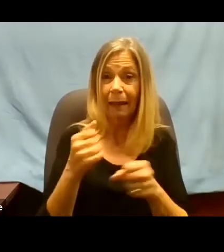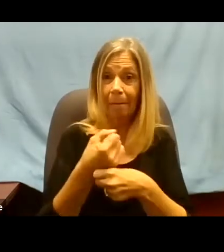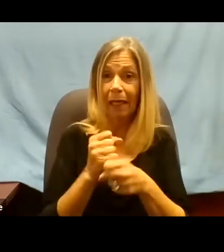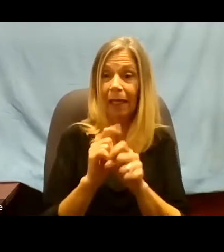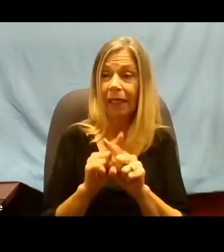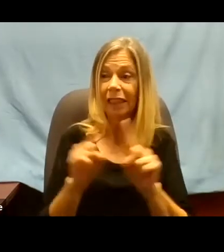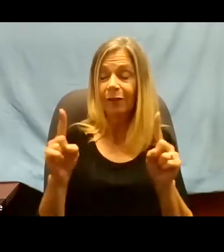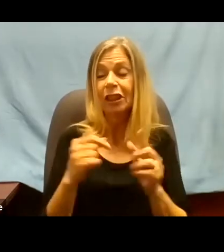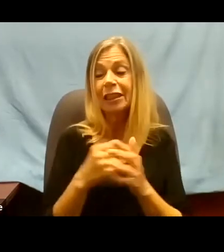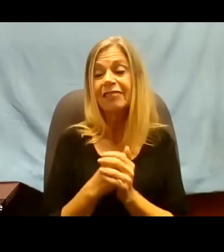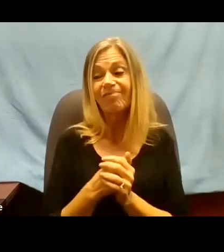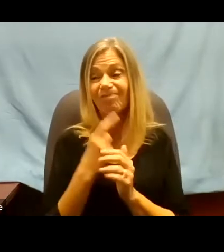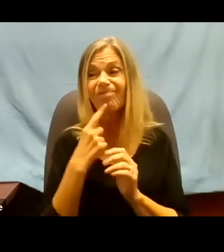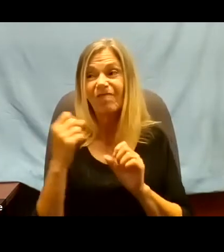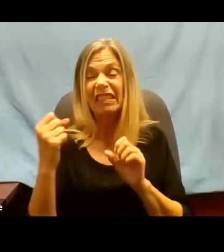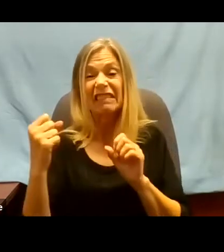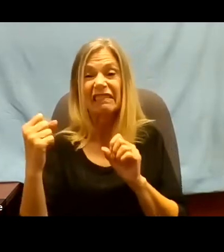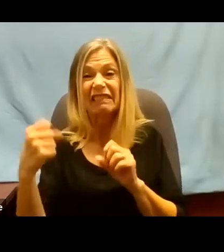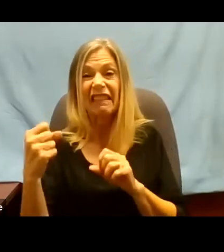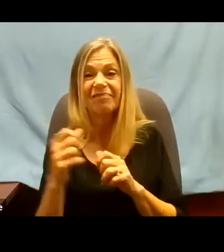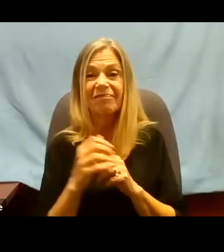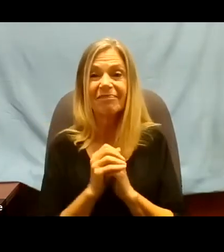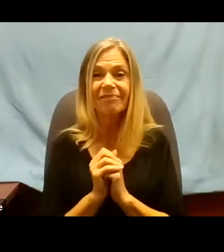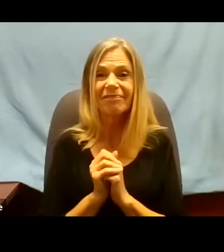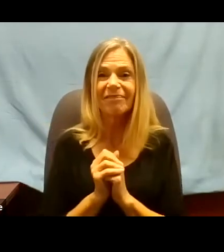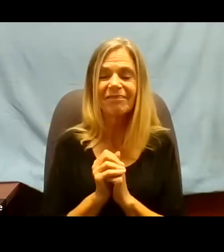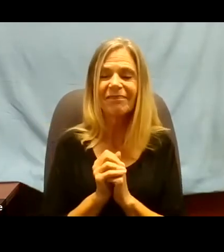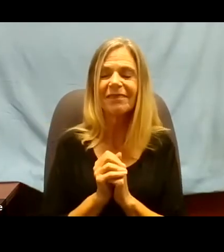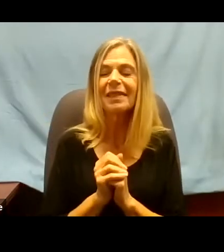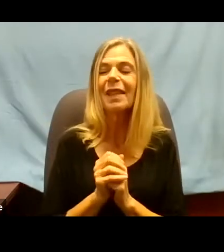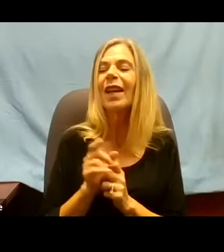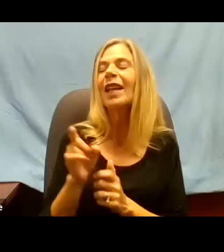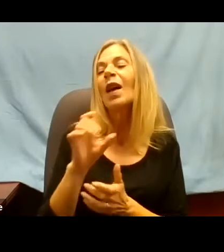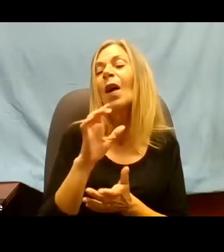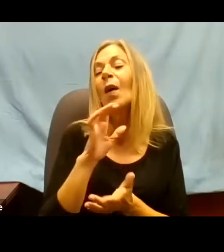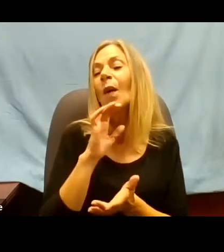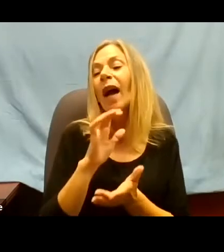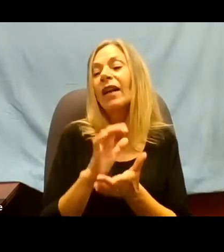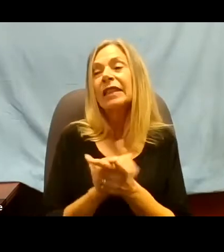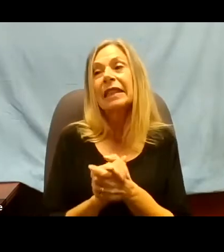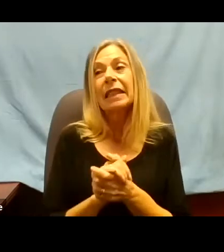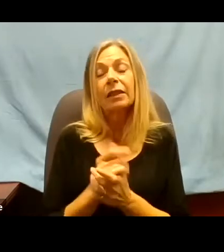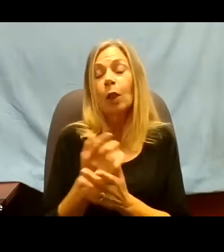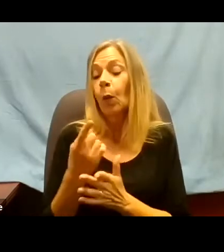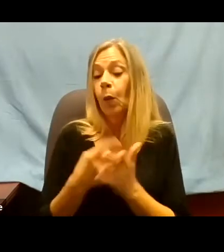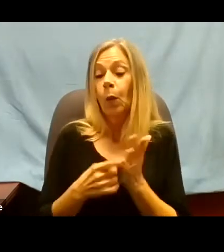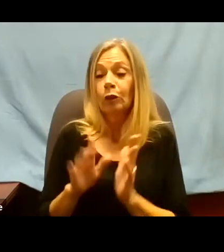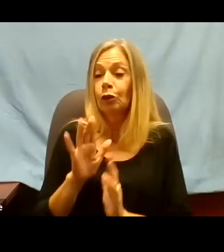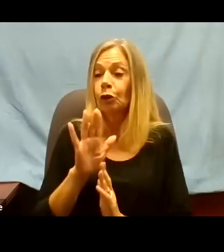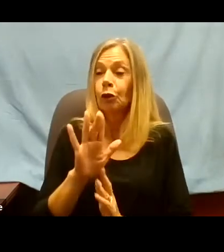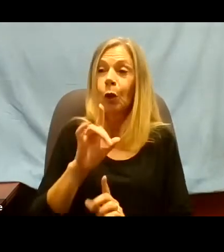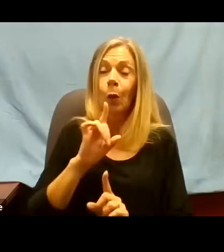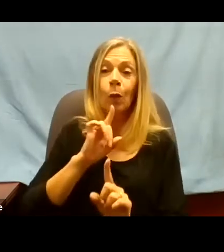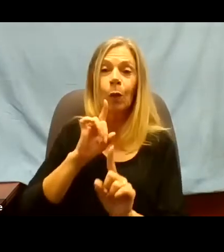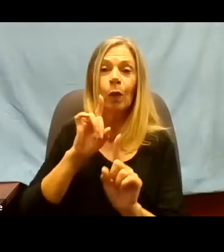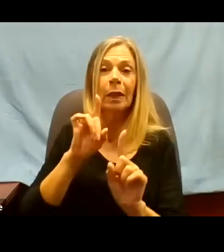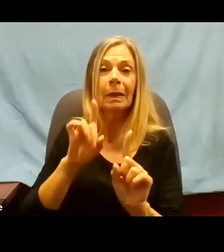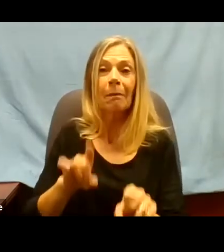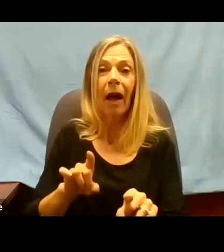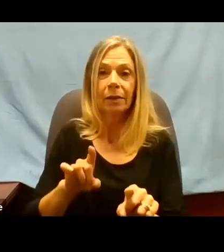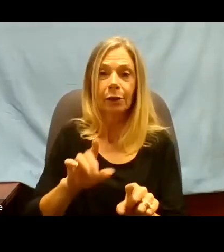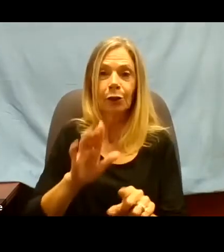yeah. So she said, what then is your response to your ability?